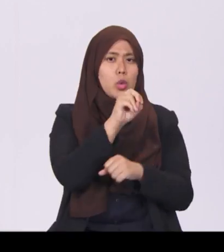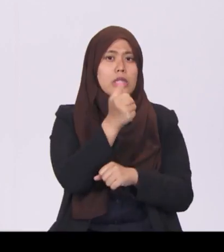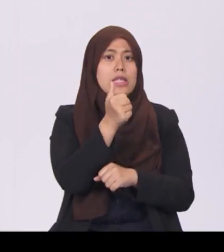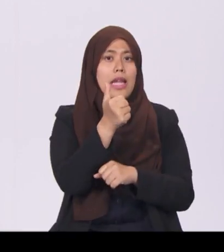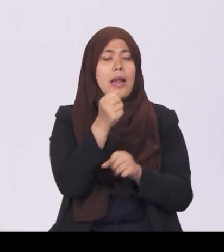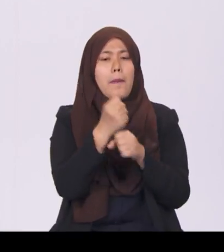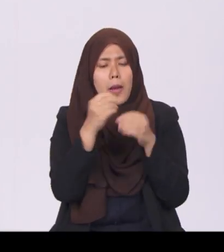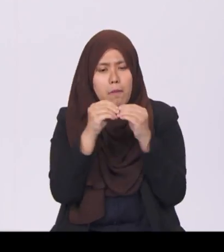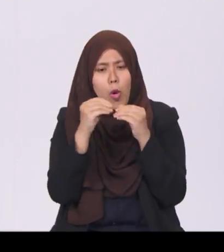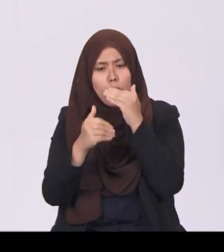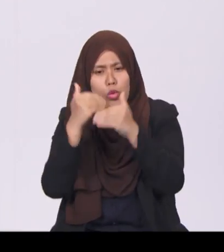2013.